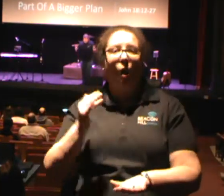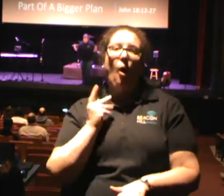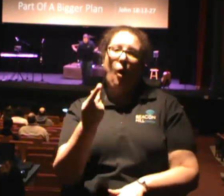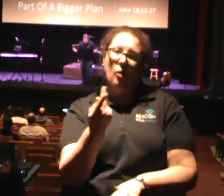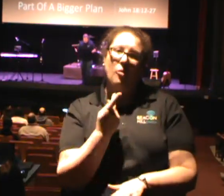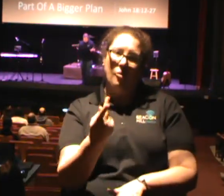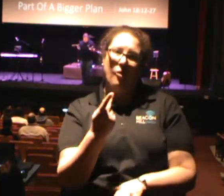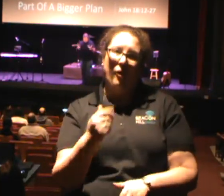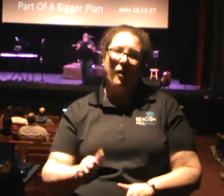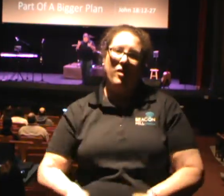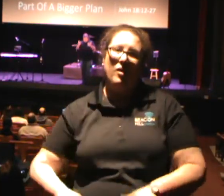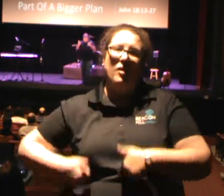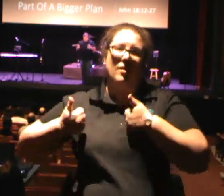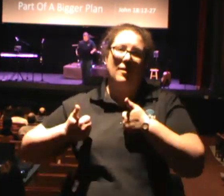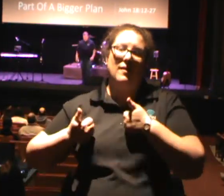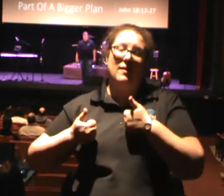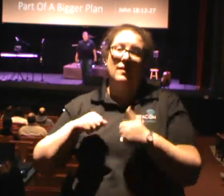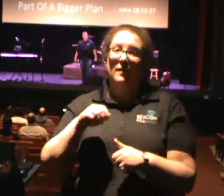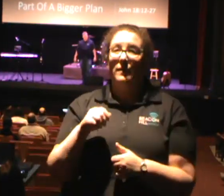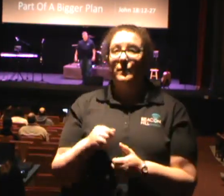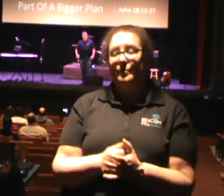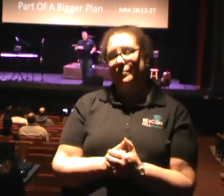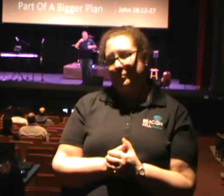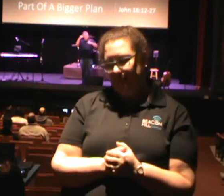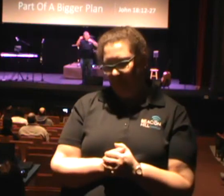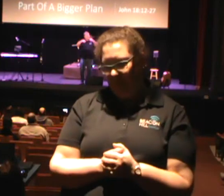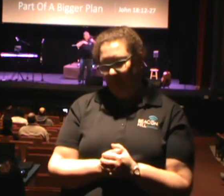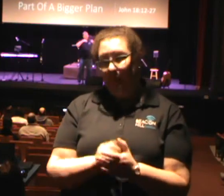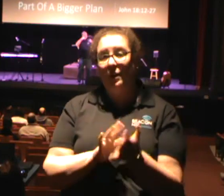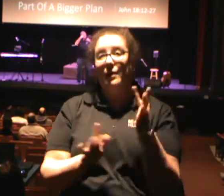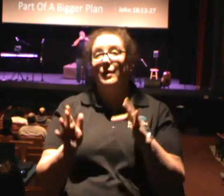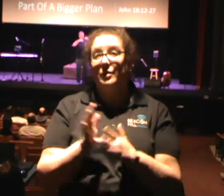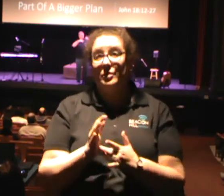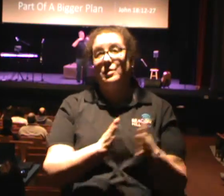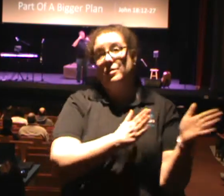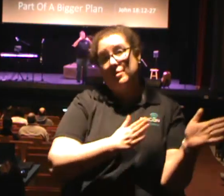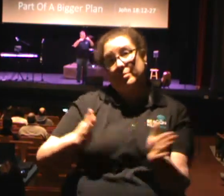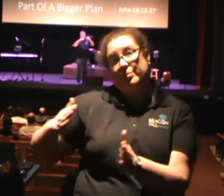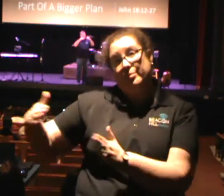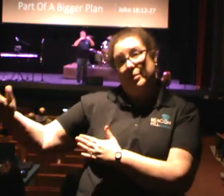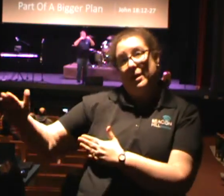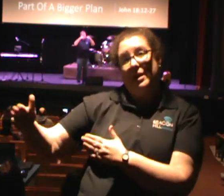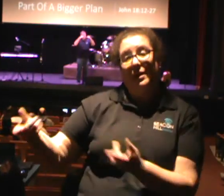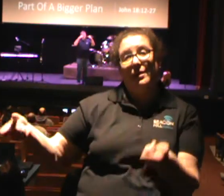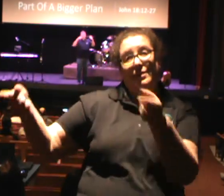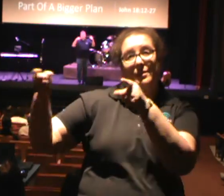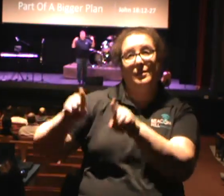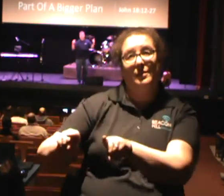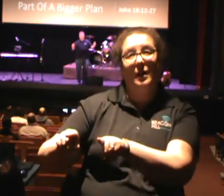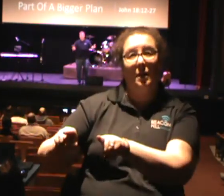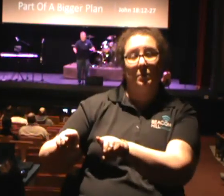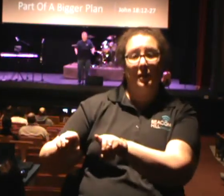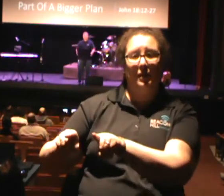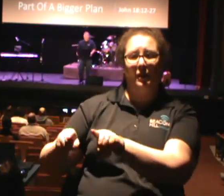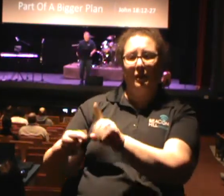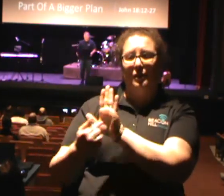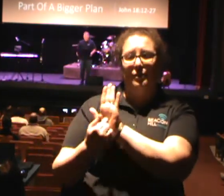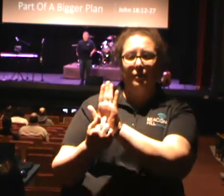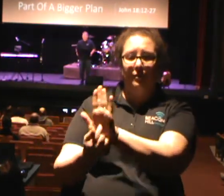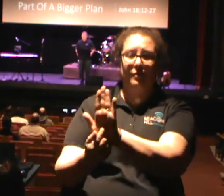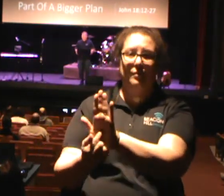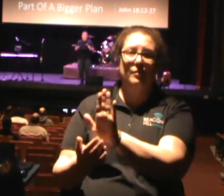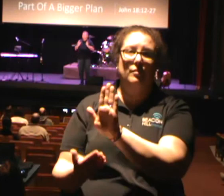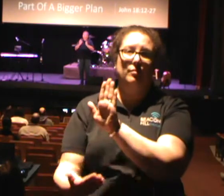He didn't know that he was speaking prophecy. Jesus' plan is unfolding in front of a lost and broken world.